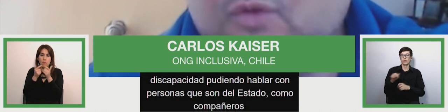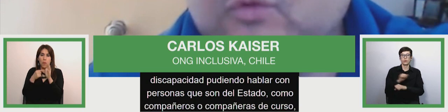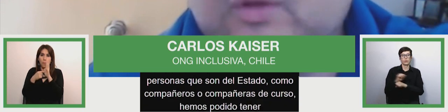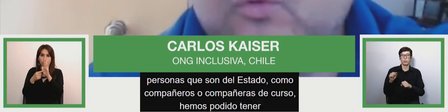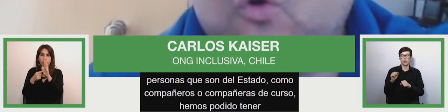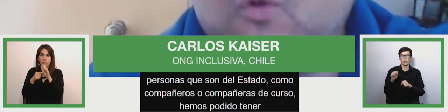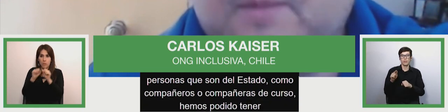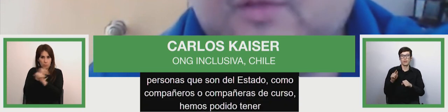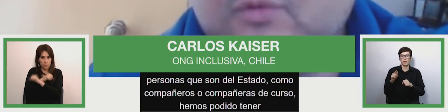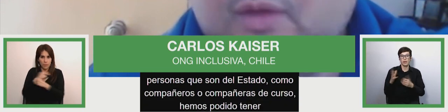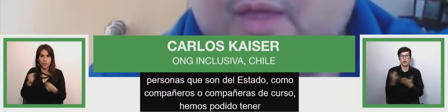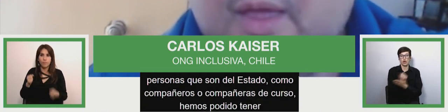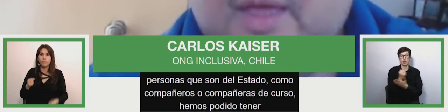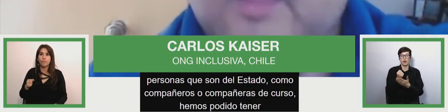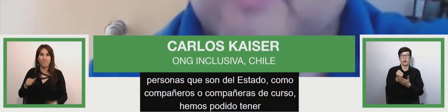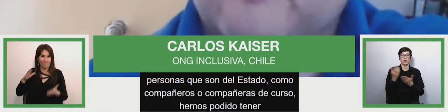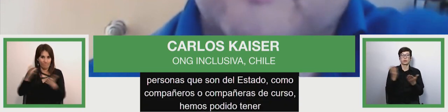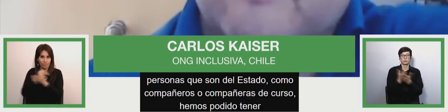have